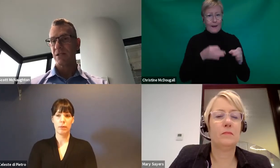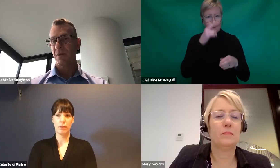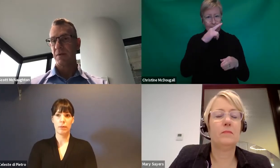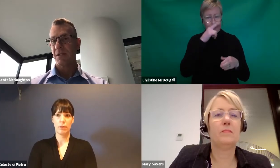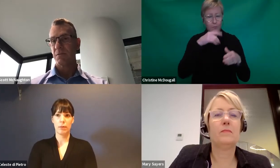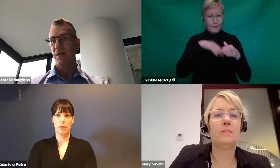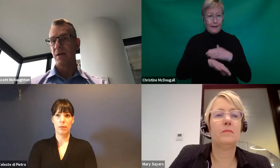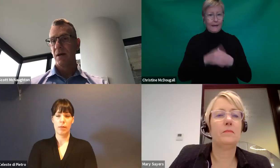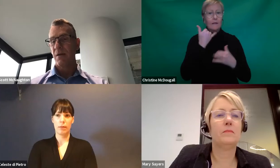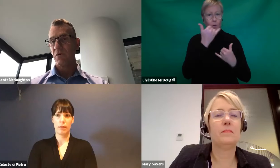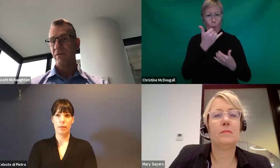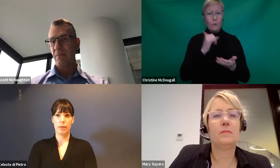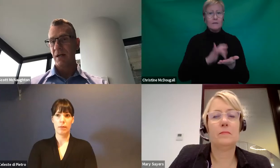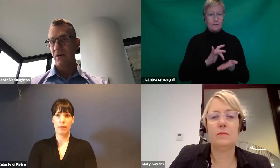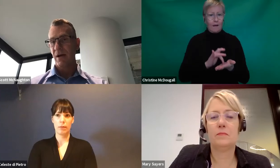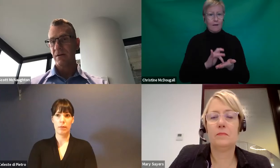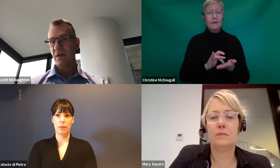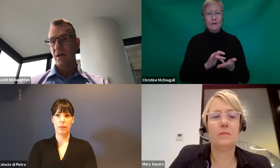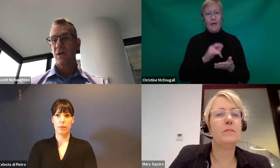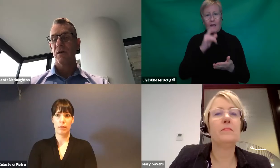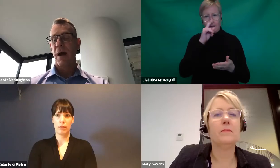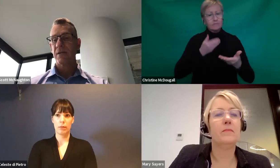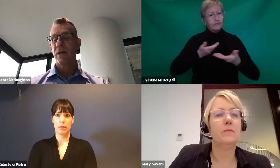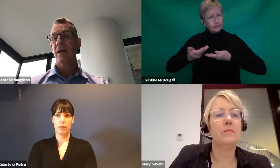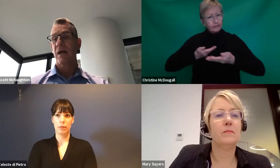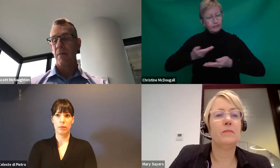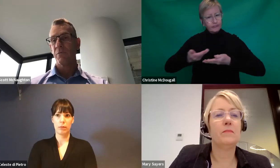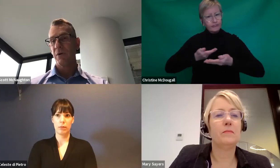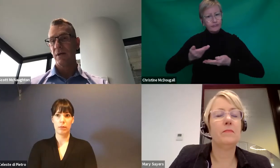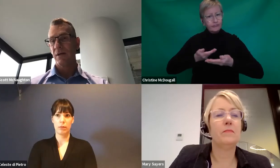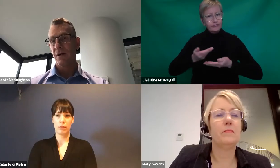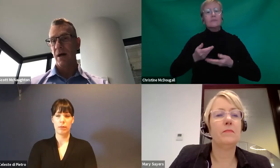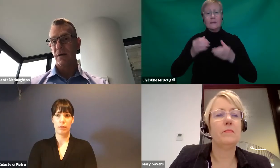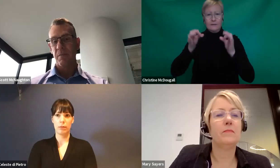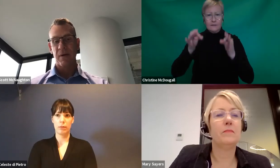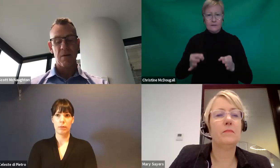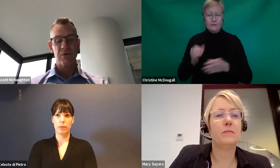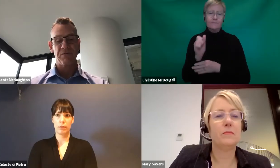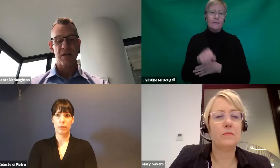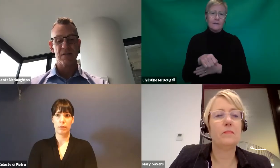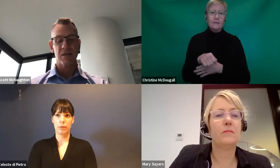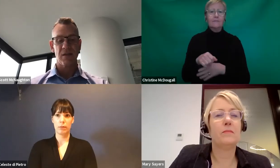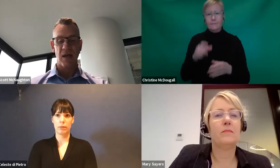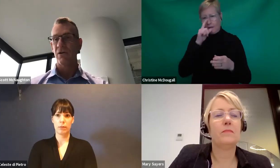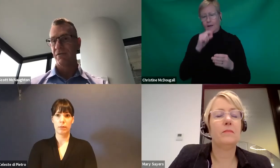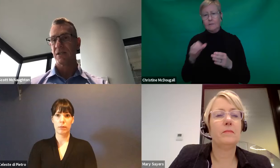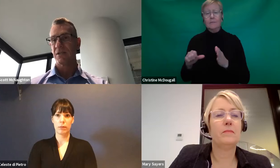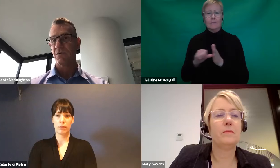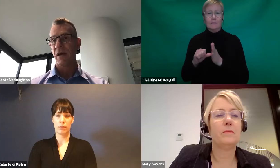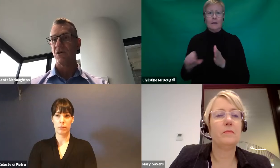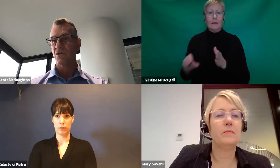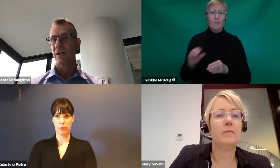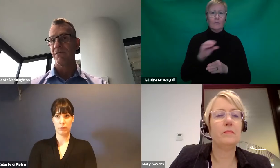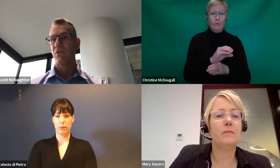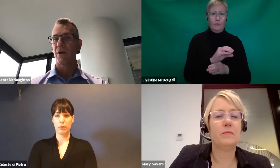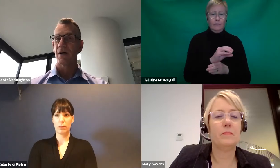conversation with the participant and move that money around. Your capital building, capital funds, they're not flexible.